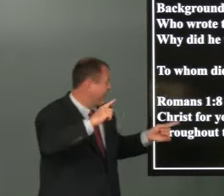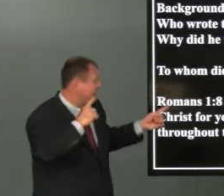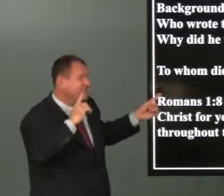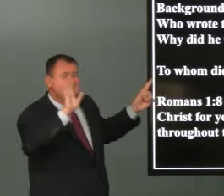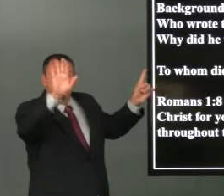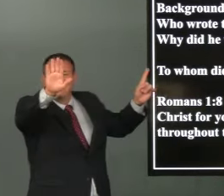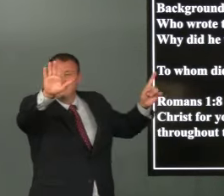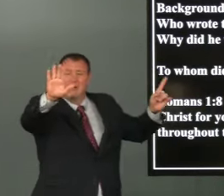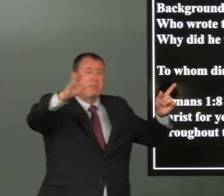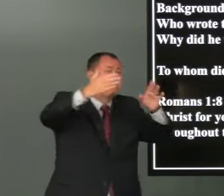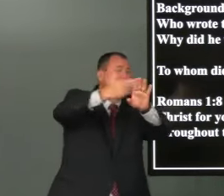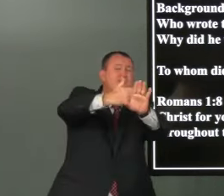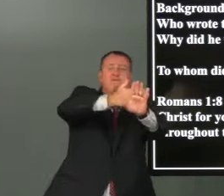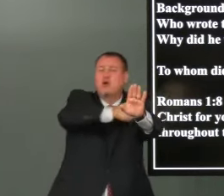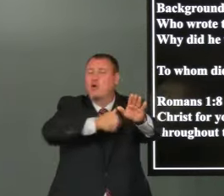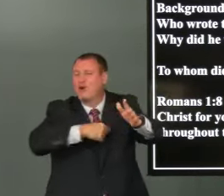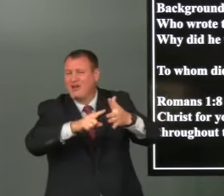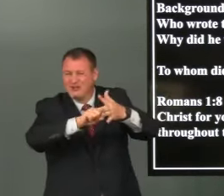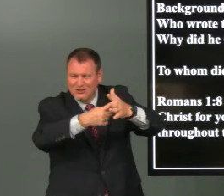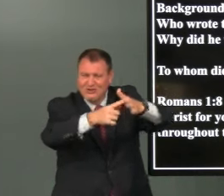and it's explained in verse eight